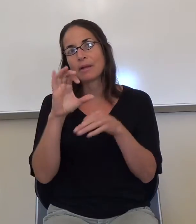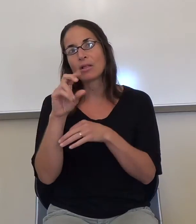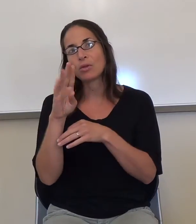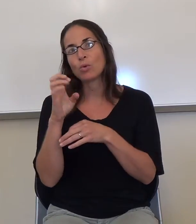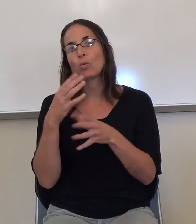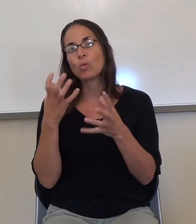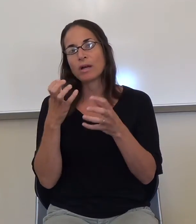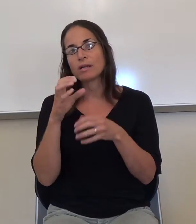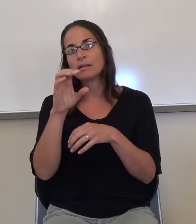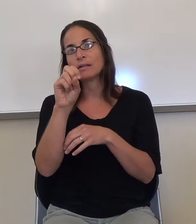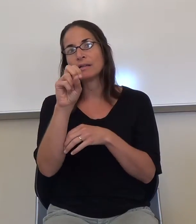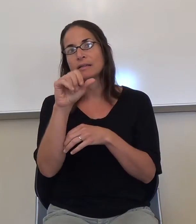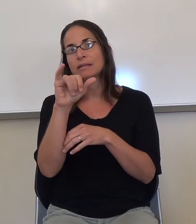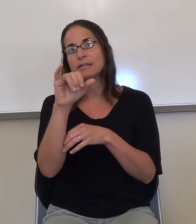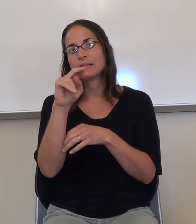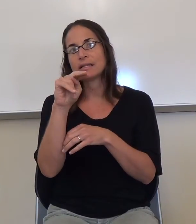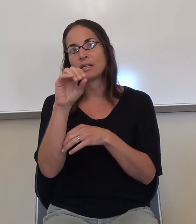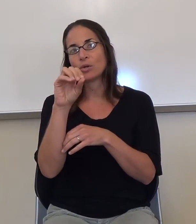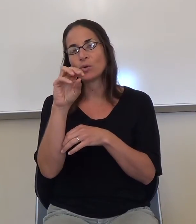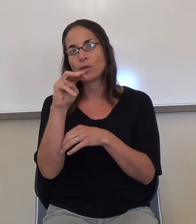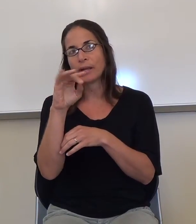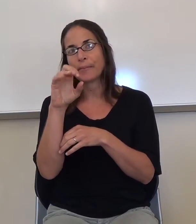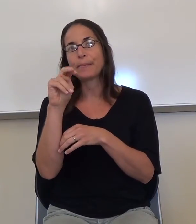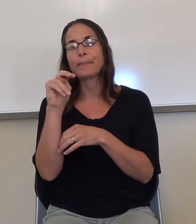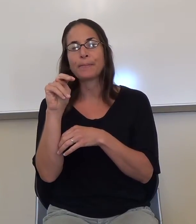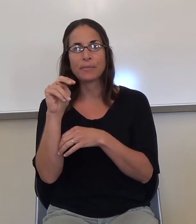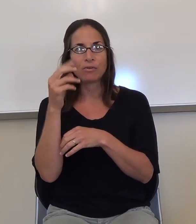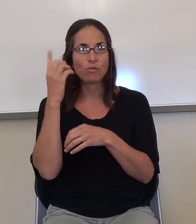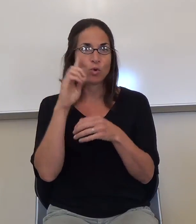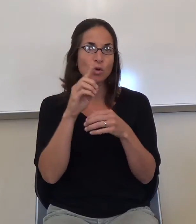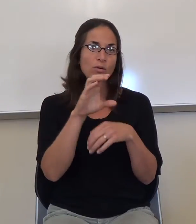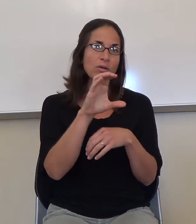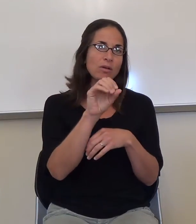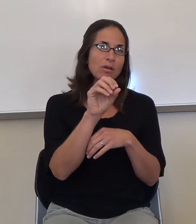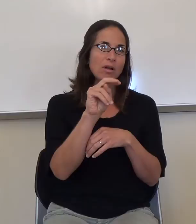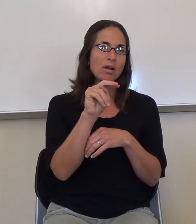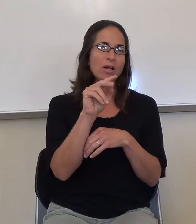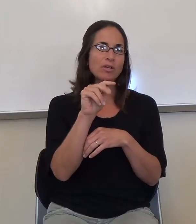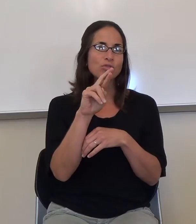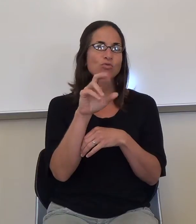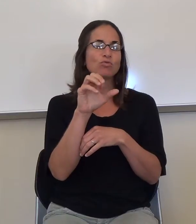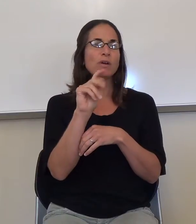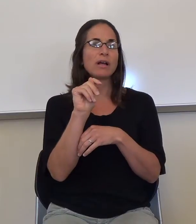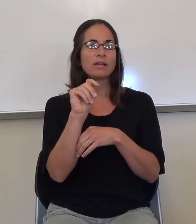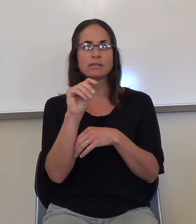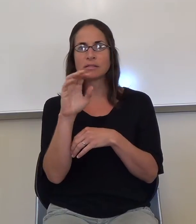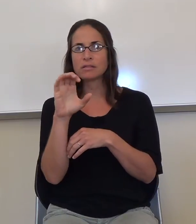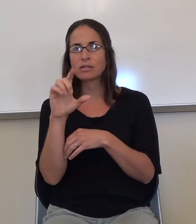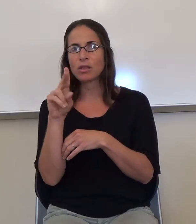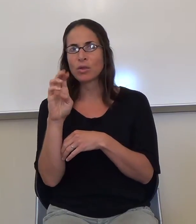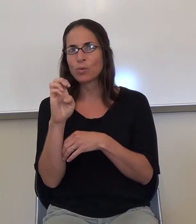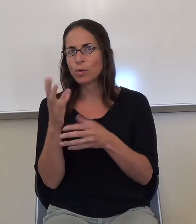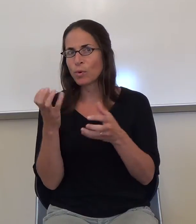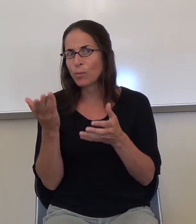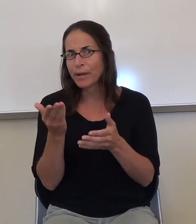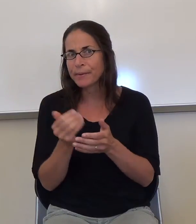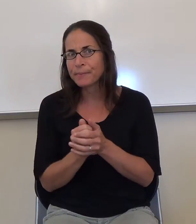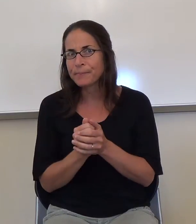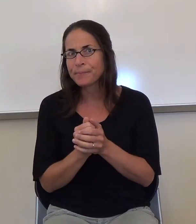contrast clues. Anyone know the third word? Now, when I was in school, for some reason I remember